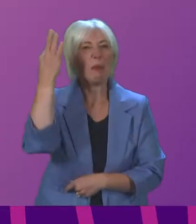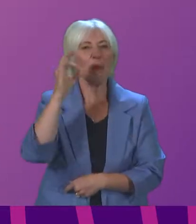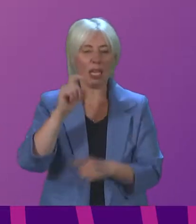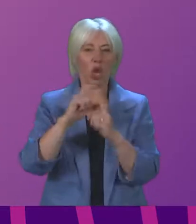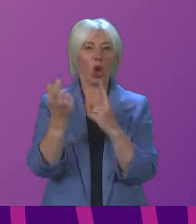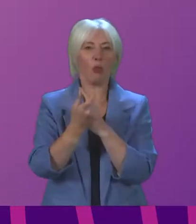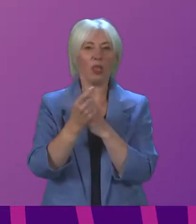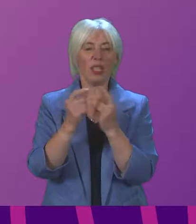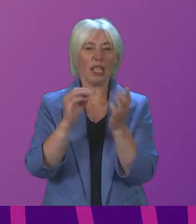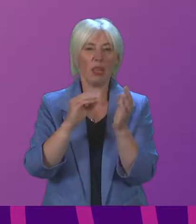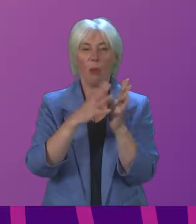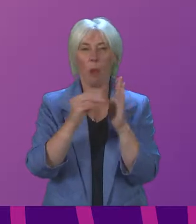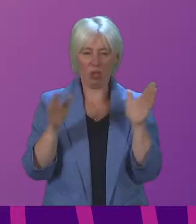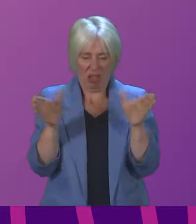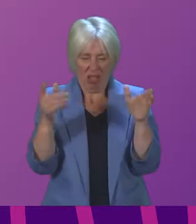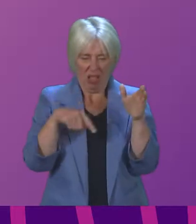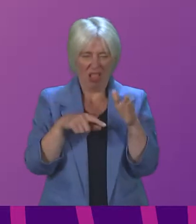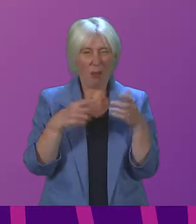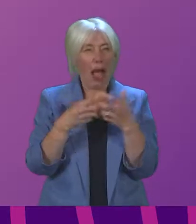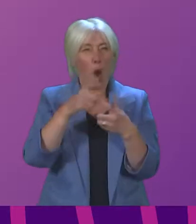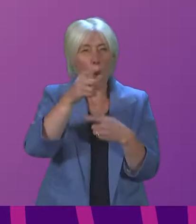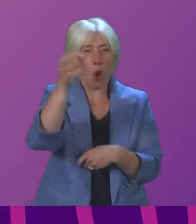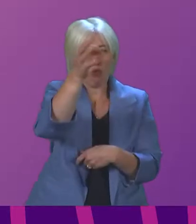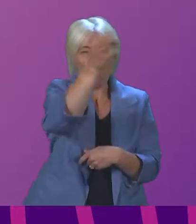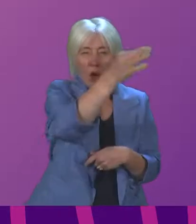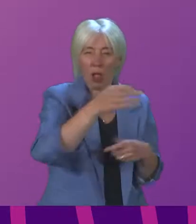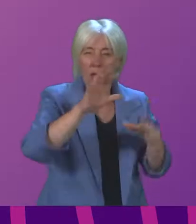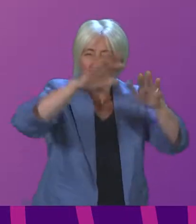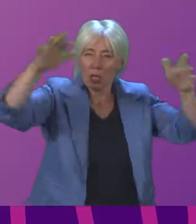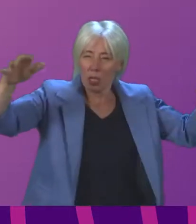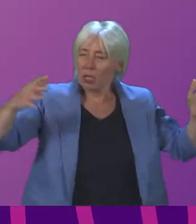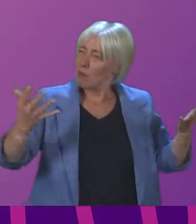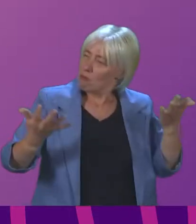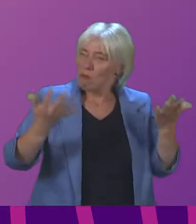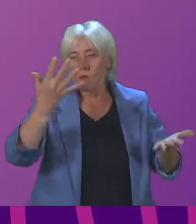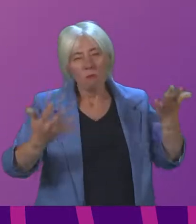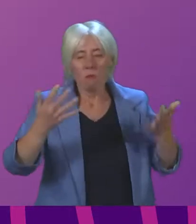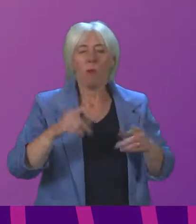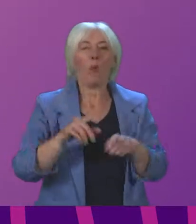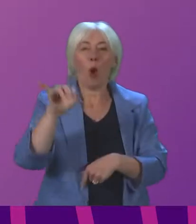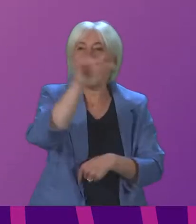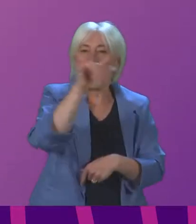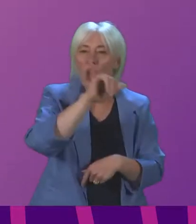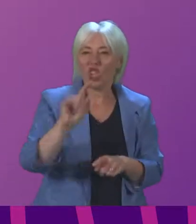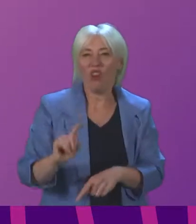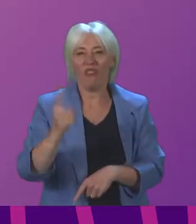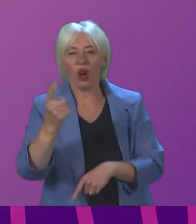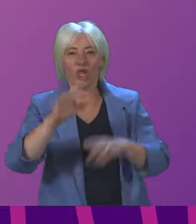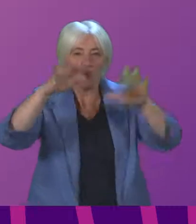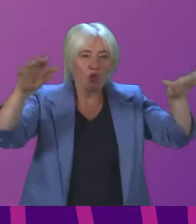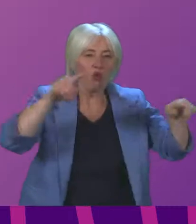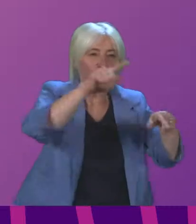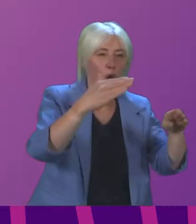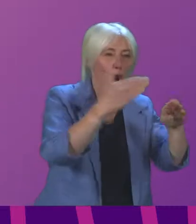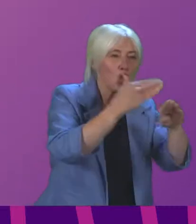be looked at through a rural lens and a possible starting point on how to address the all-too-often scenario of which comes first in rural areas. Is it